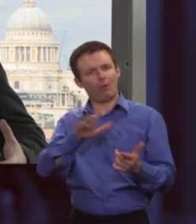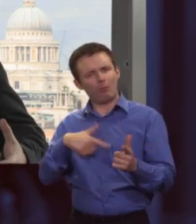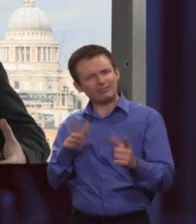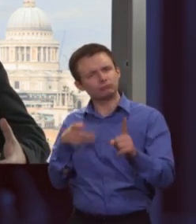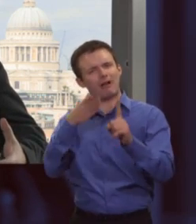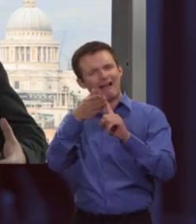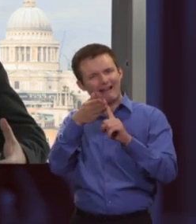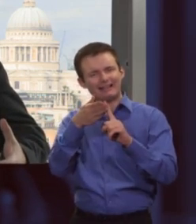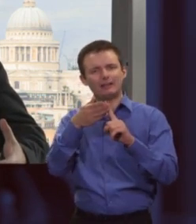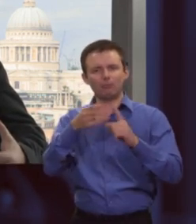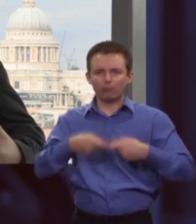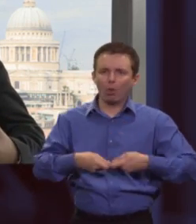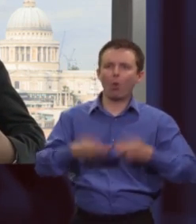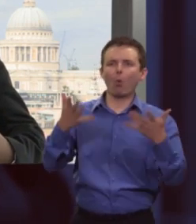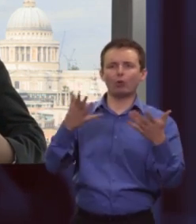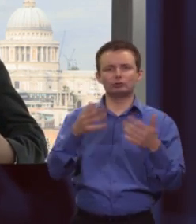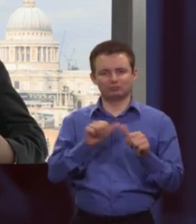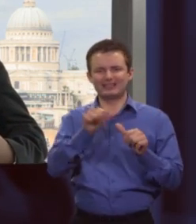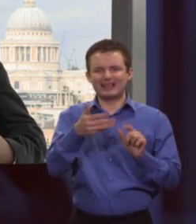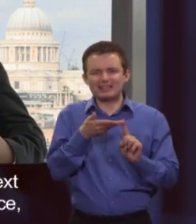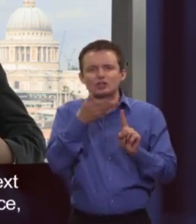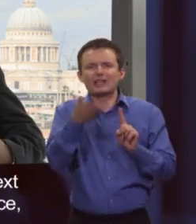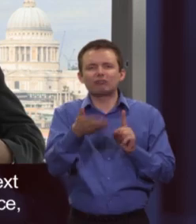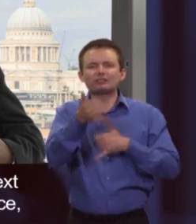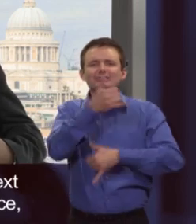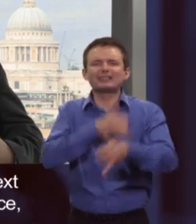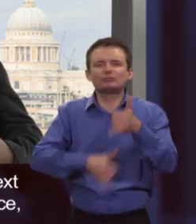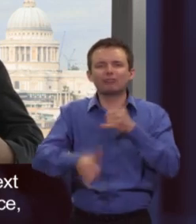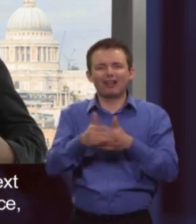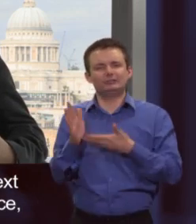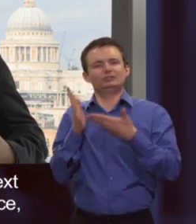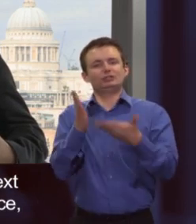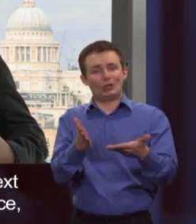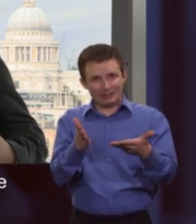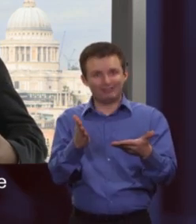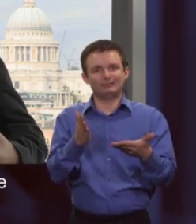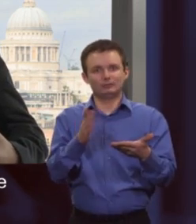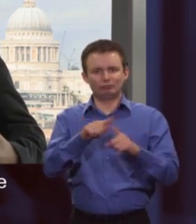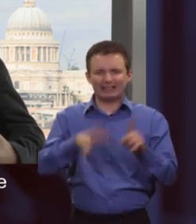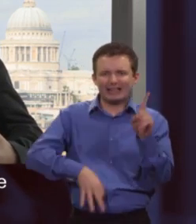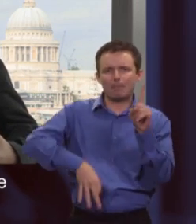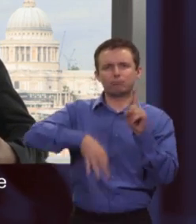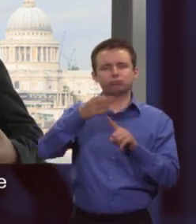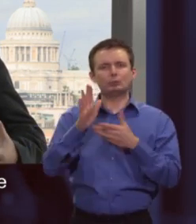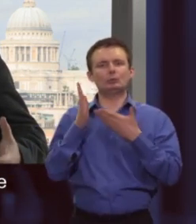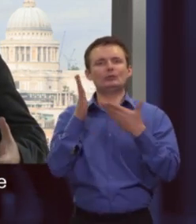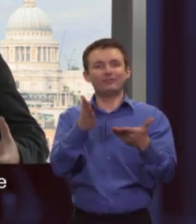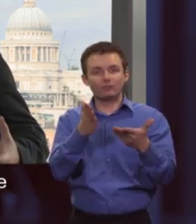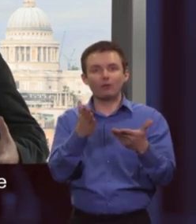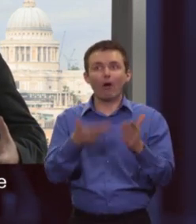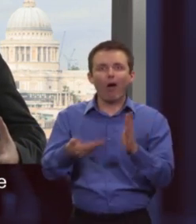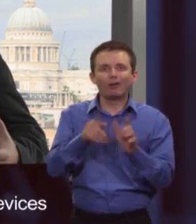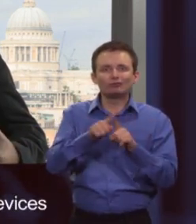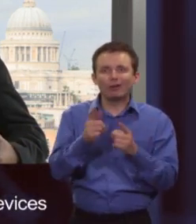the service less attractive. One of the things that we're trying to do through the launch of Next Generation Text Relay service, as well as make the service better for existing